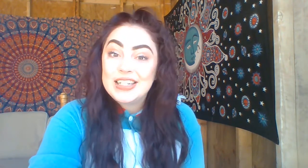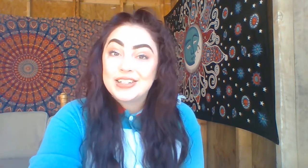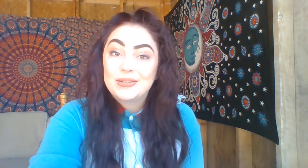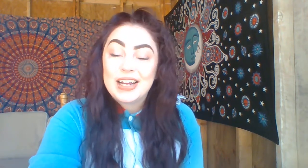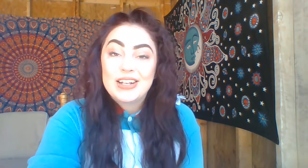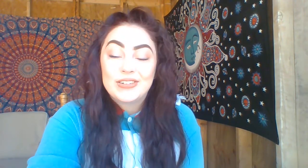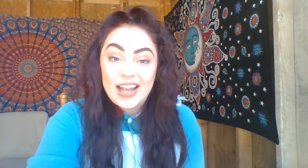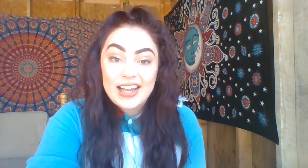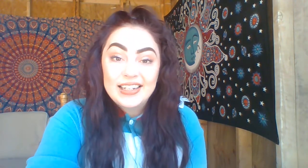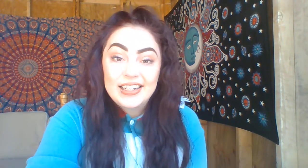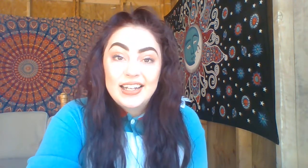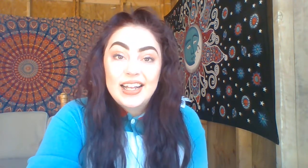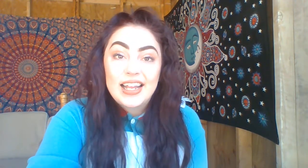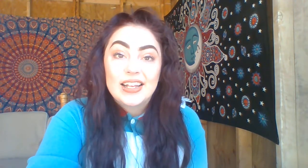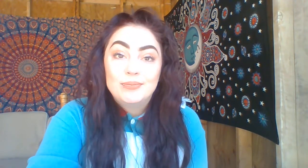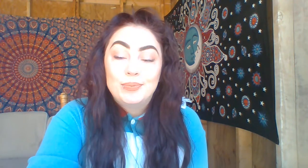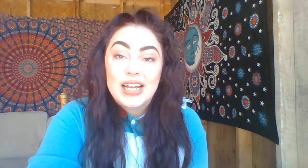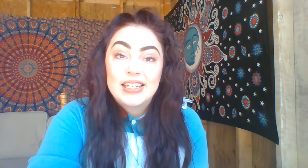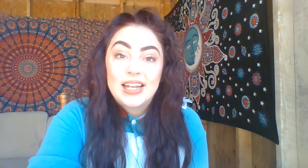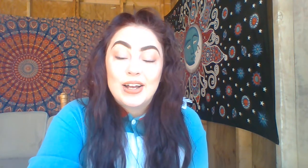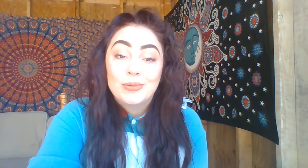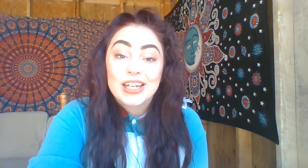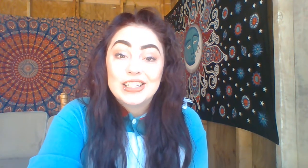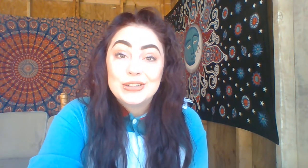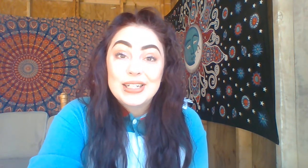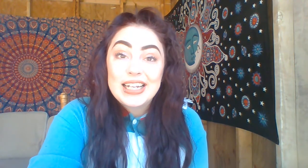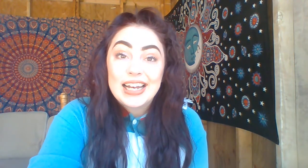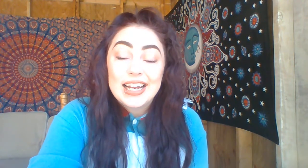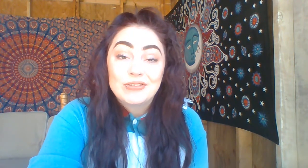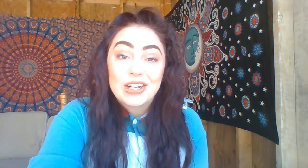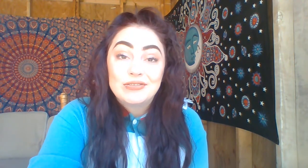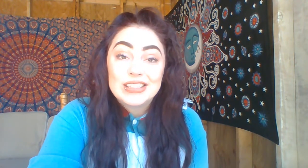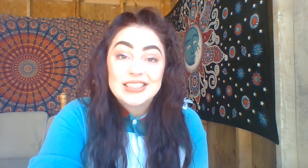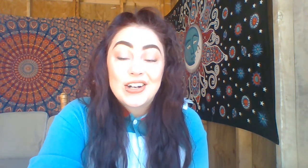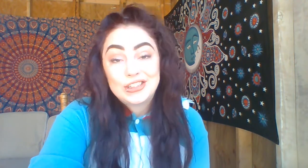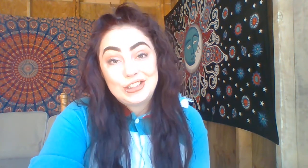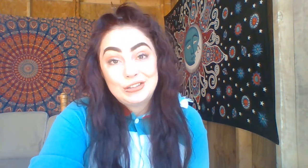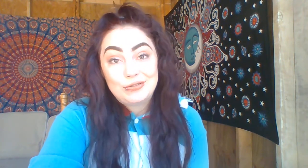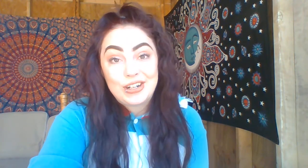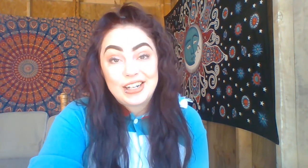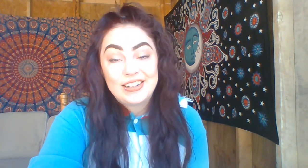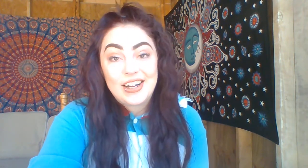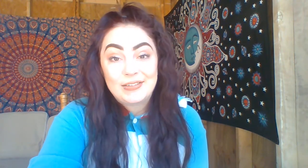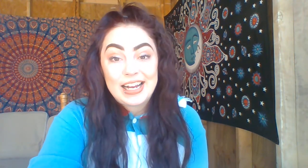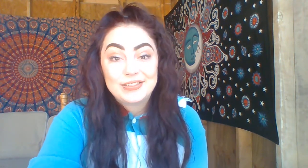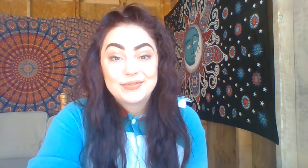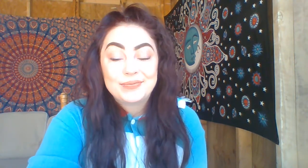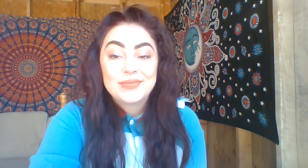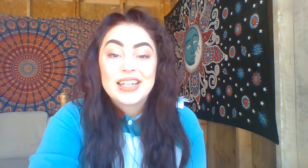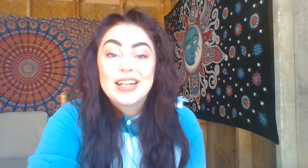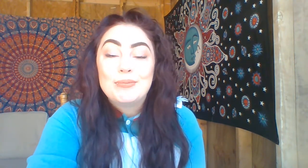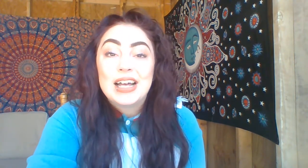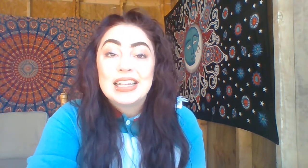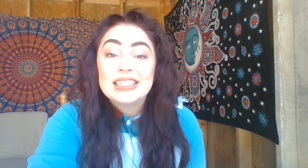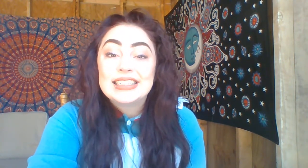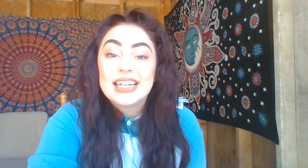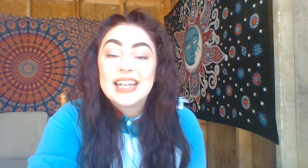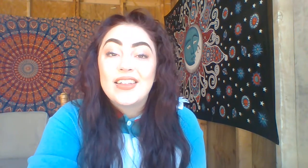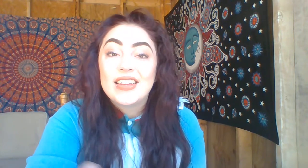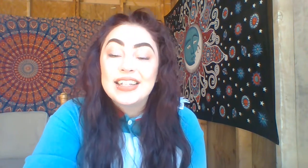these already, okay? But we're going to do it again and I've got a fun song to do for it. All right, but let's sing the